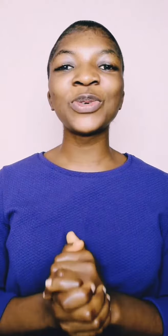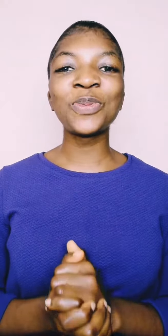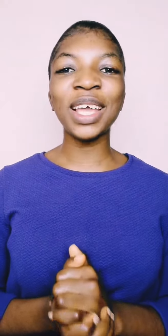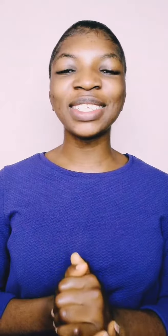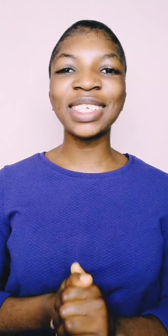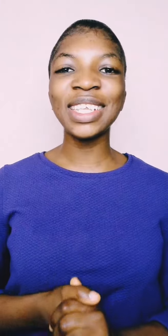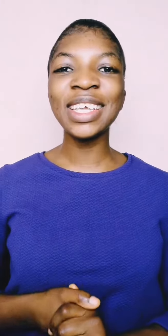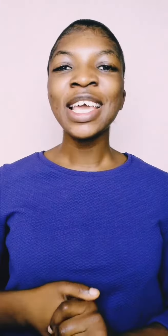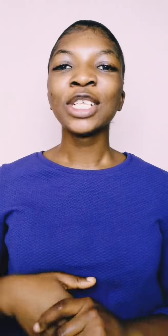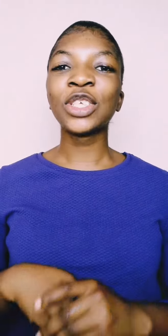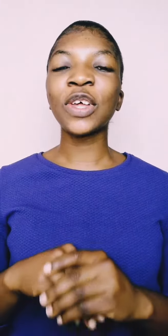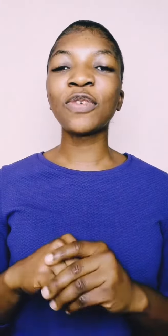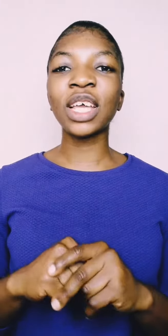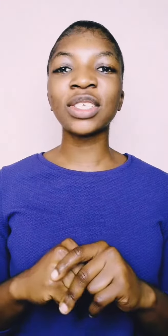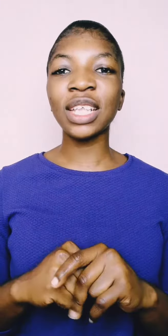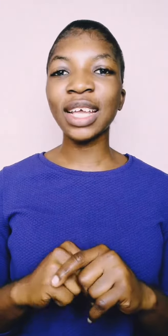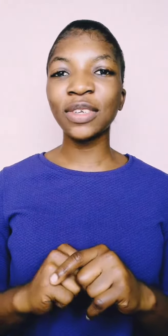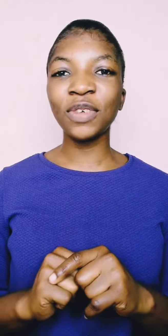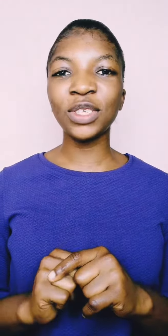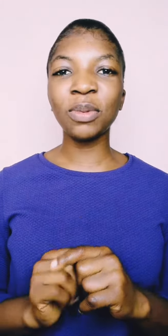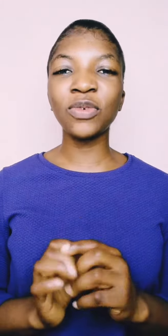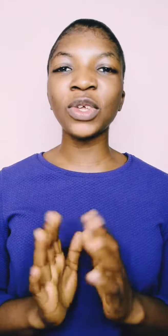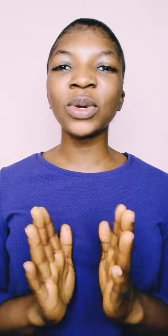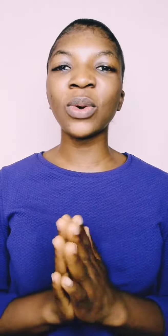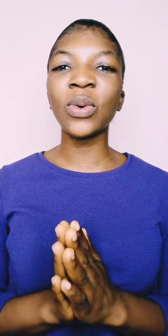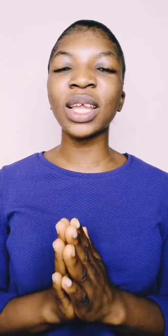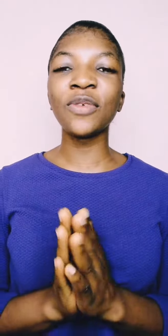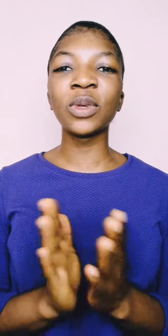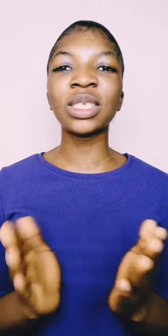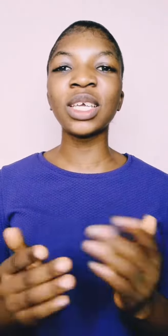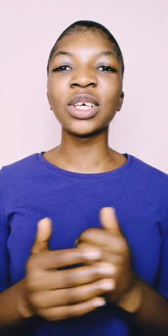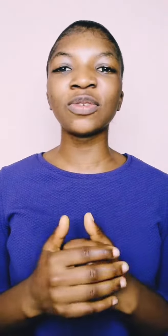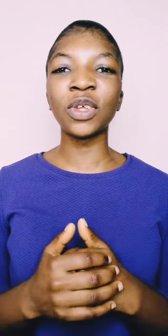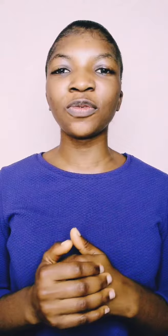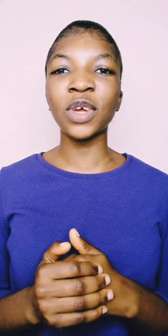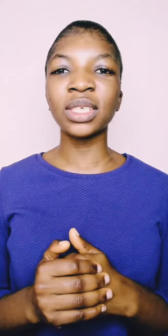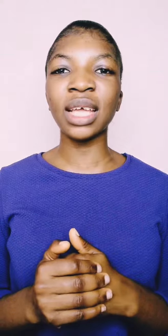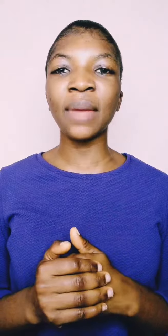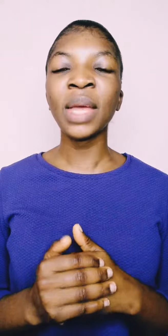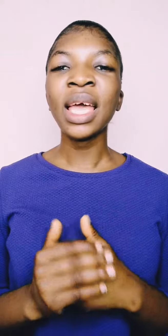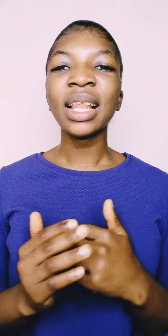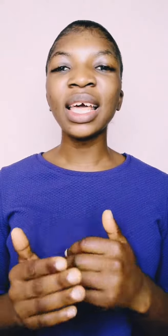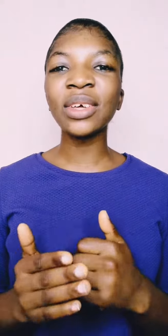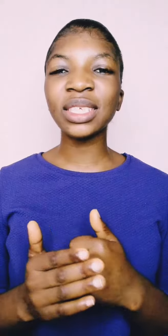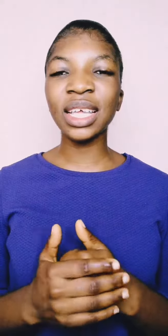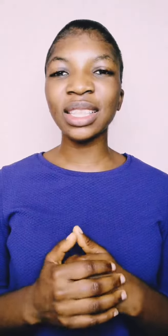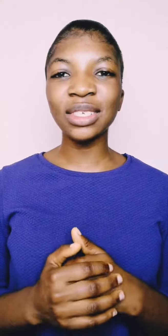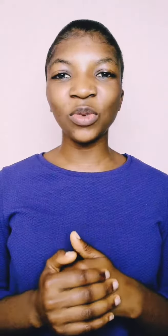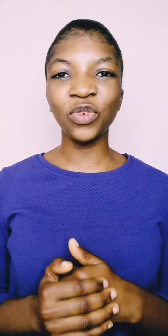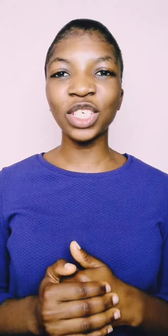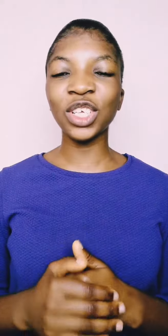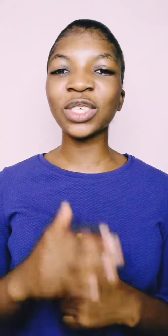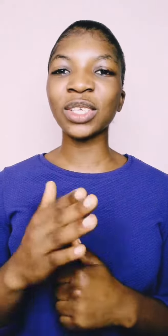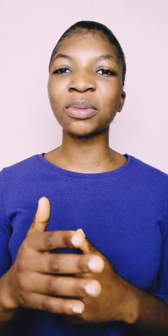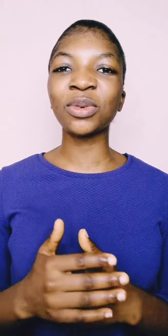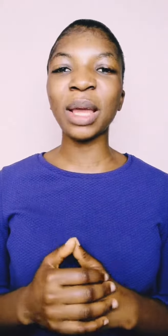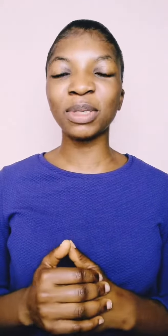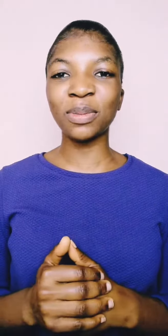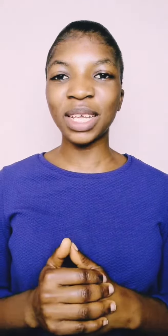you mightily. Do not forget to like the video before you go. And if you're seeing us for the first time, let us get this official. Subscribe to my